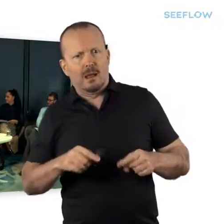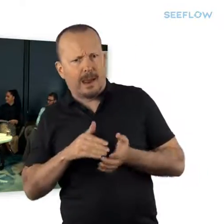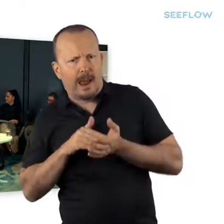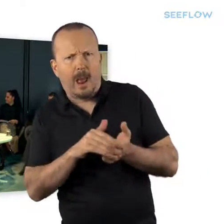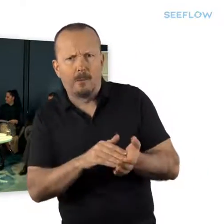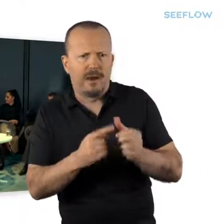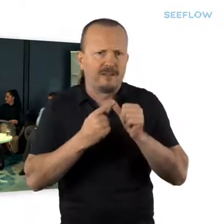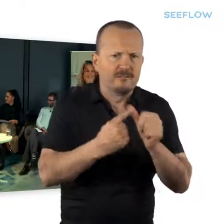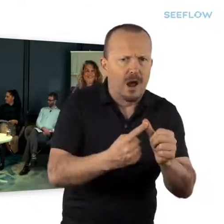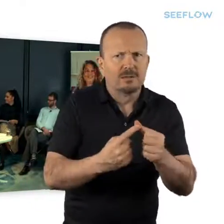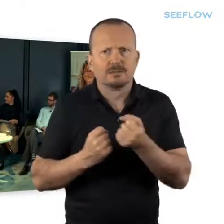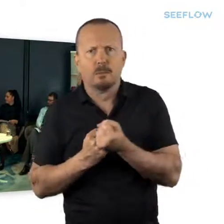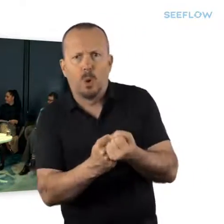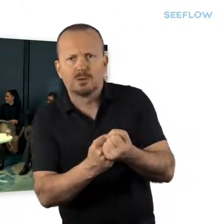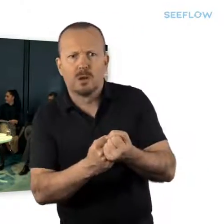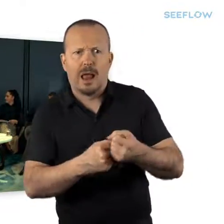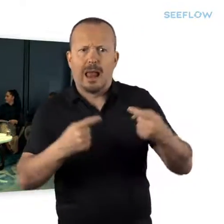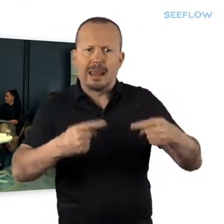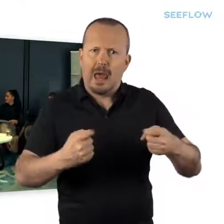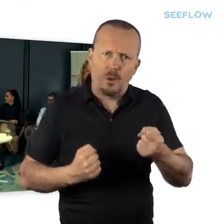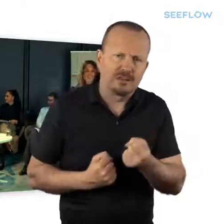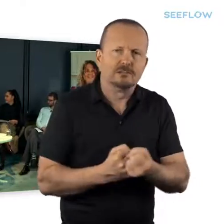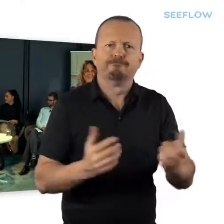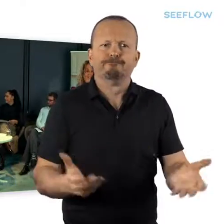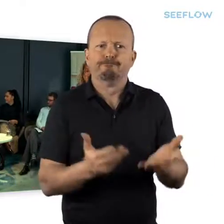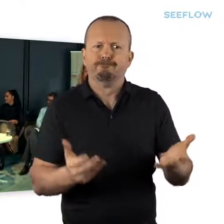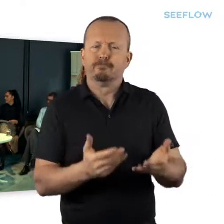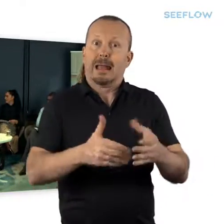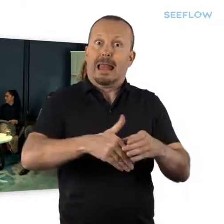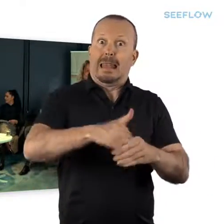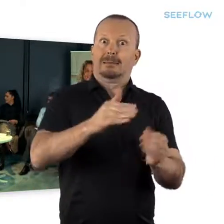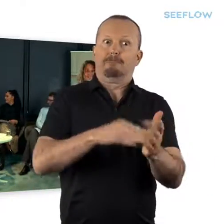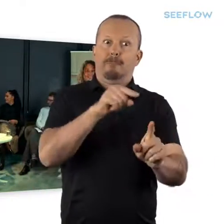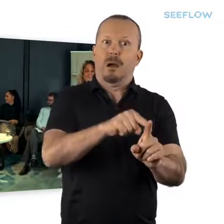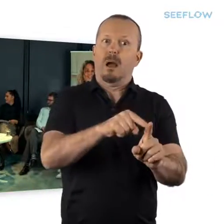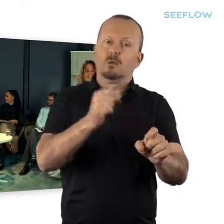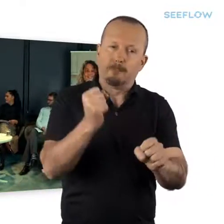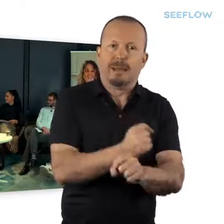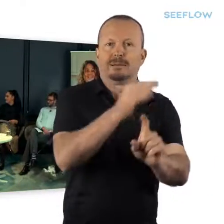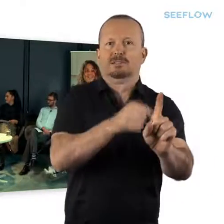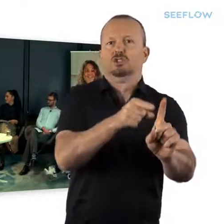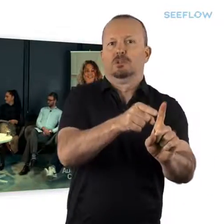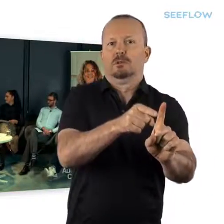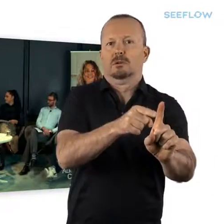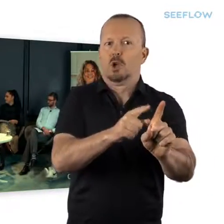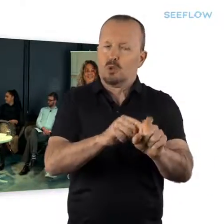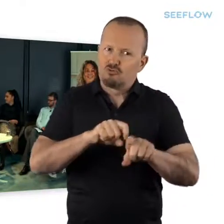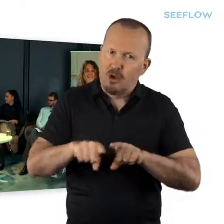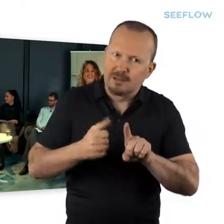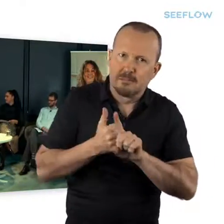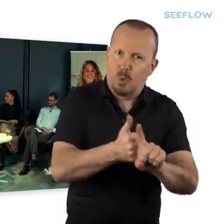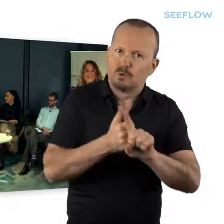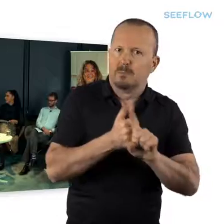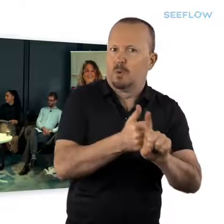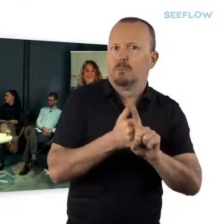support so that they can exercise their governance role. And so the whole organisation is geared towards providing advice.